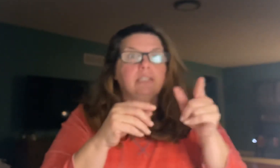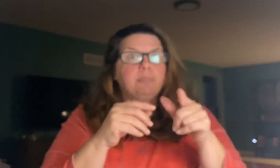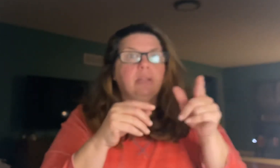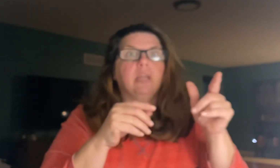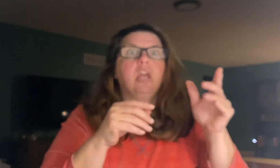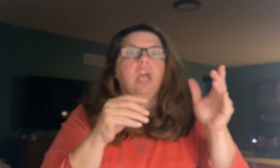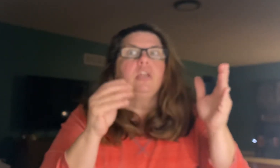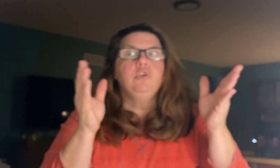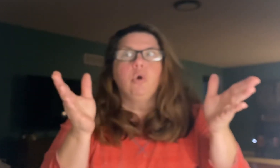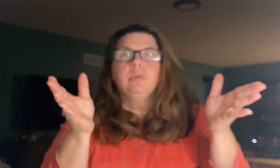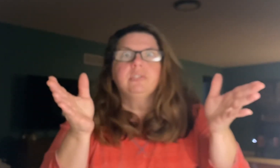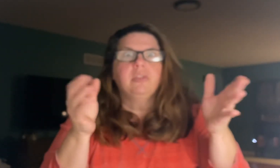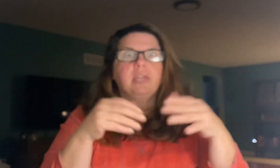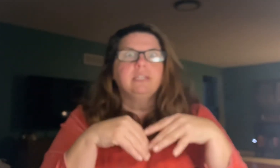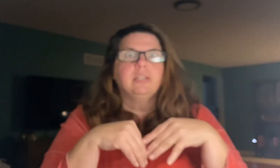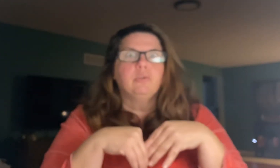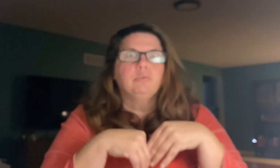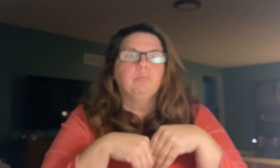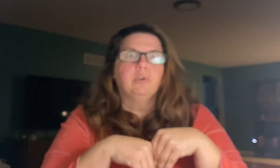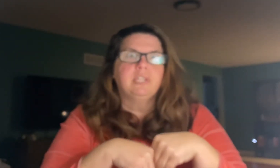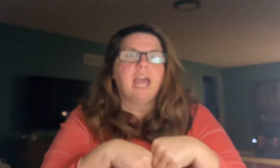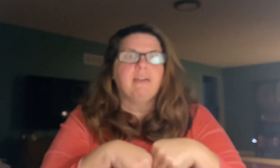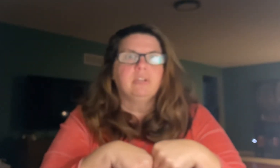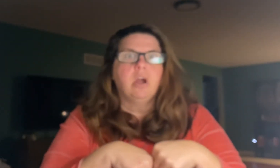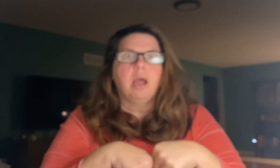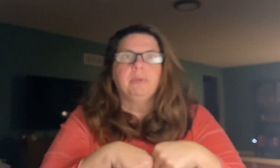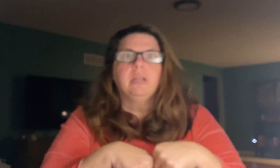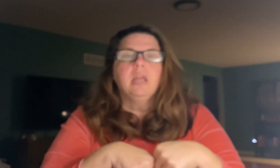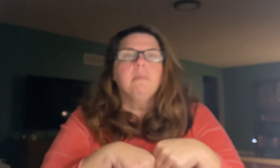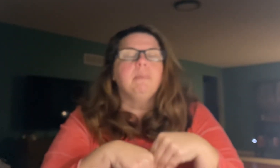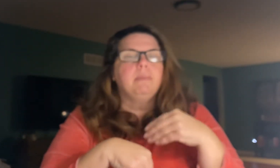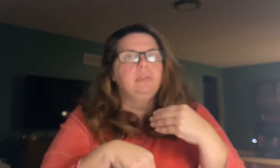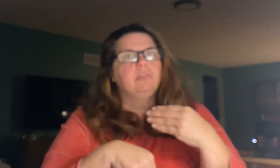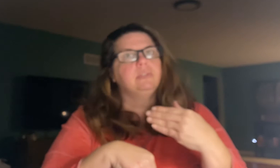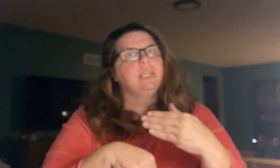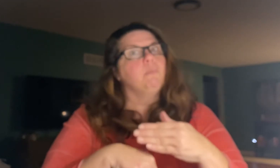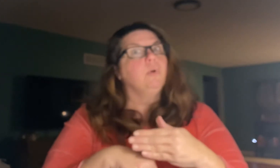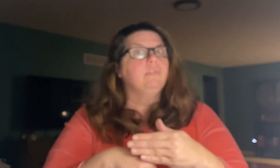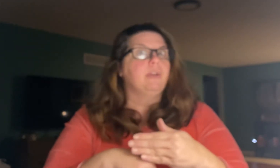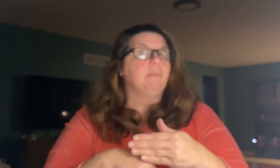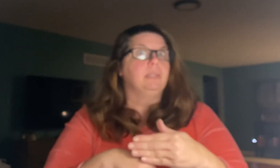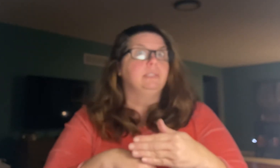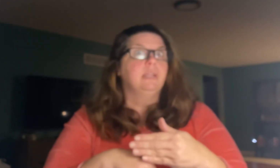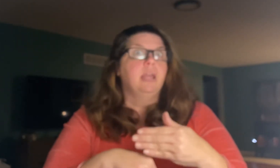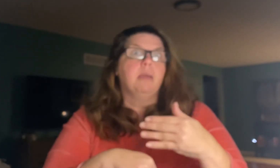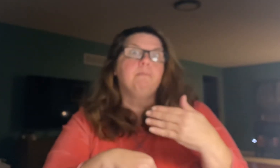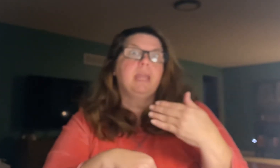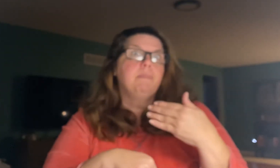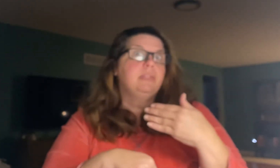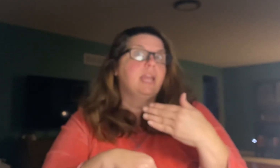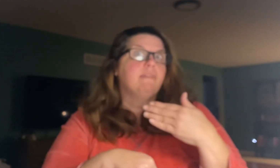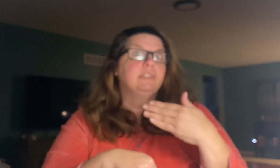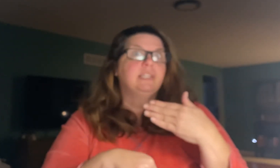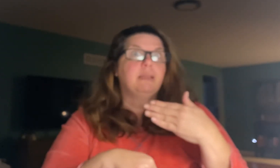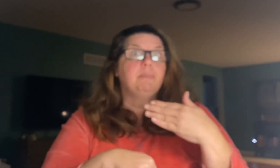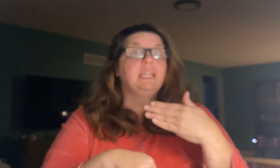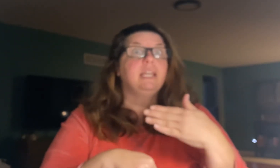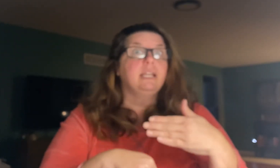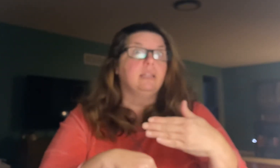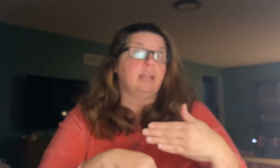spelling. Notice the things that those words have in common. Maybe they're in the same word families. Maybe they have the same beginning letter